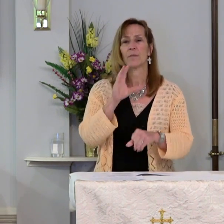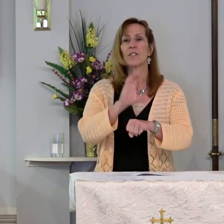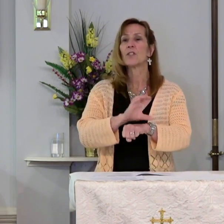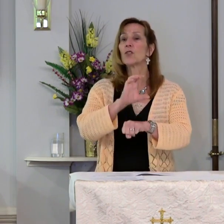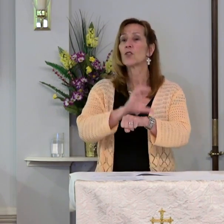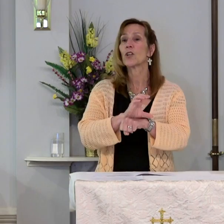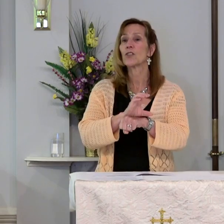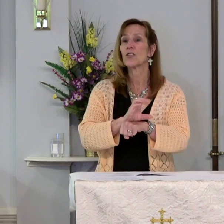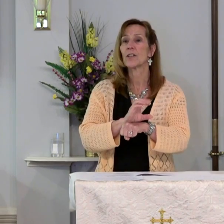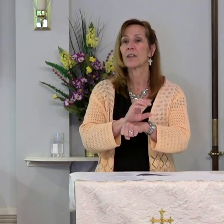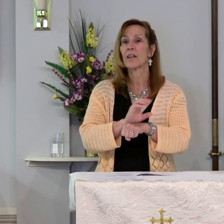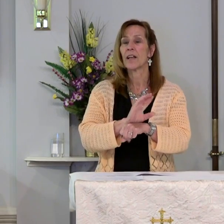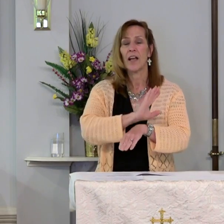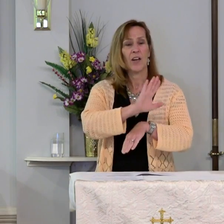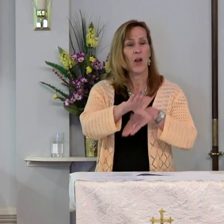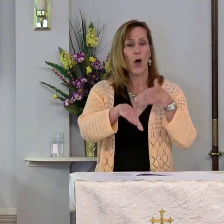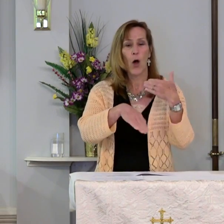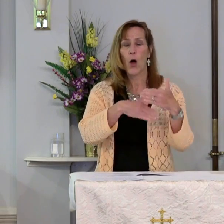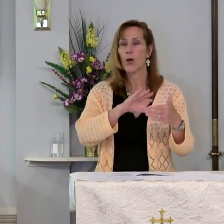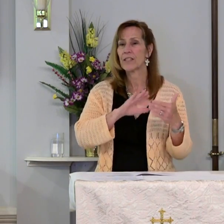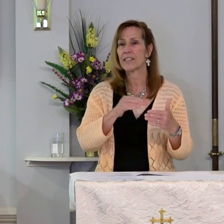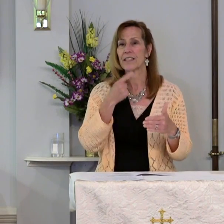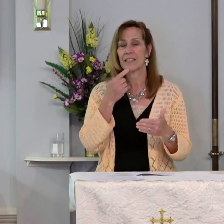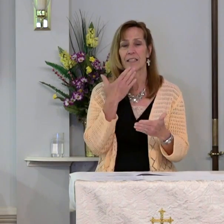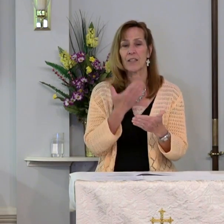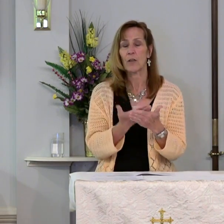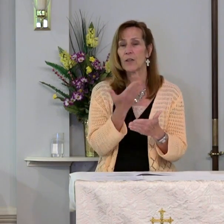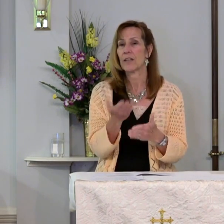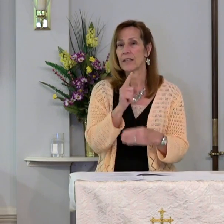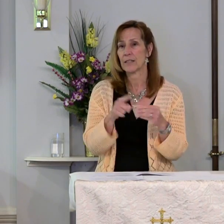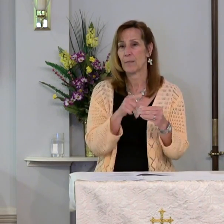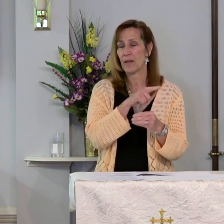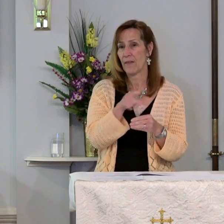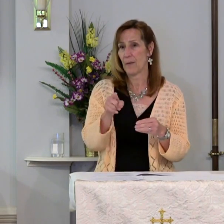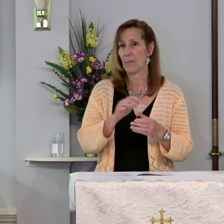church and the whole city says good things about them.